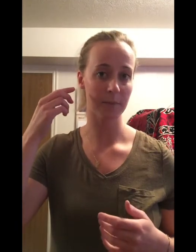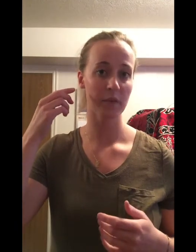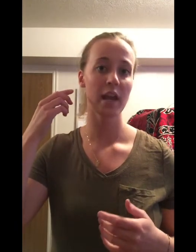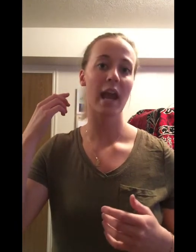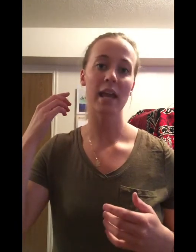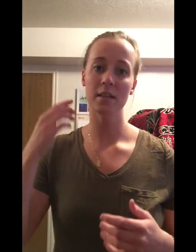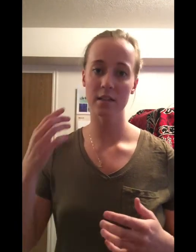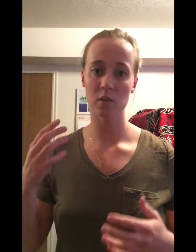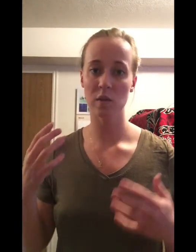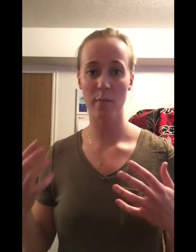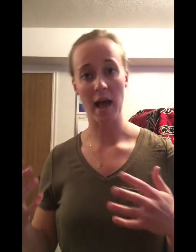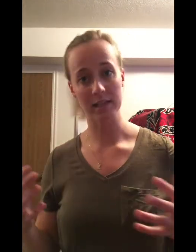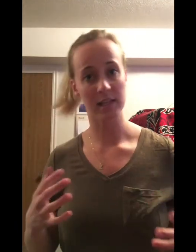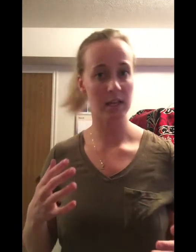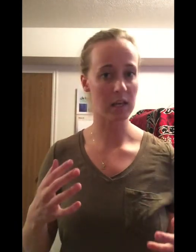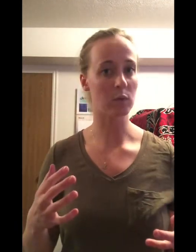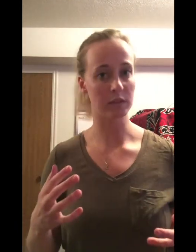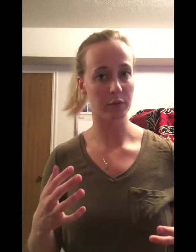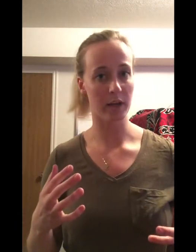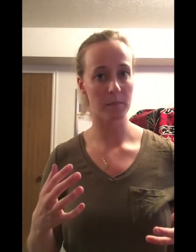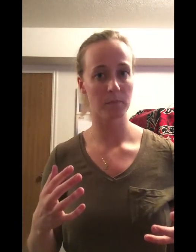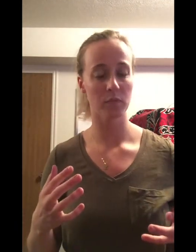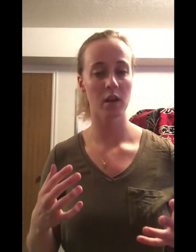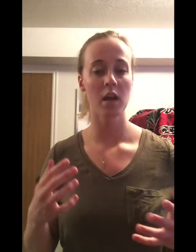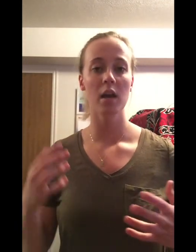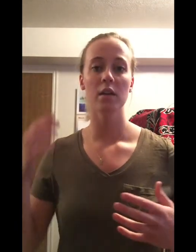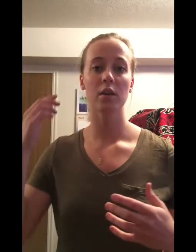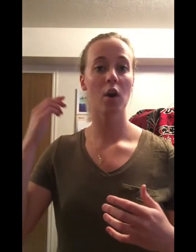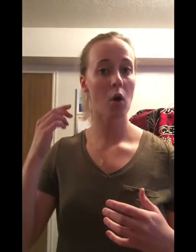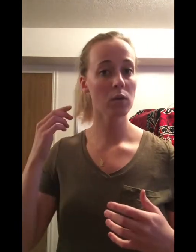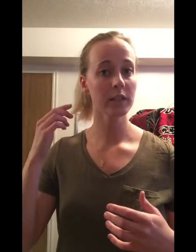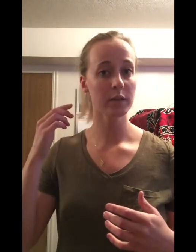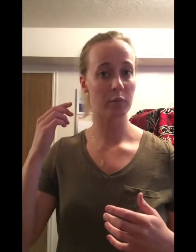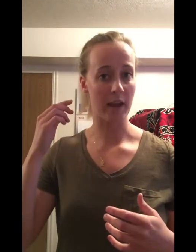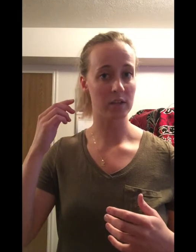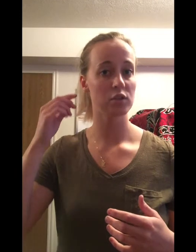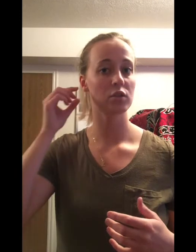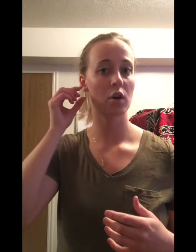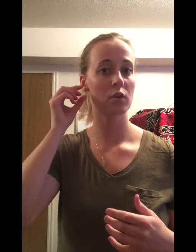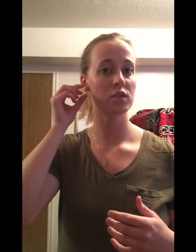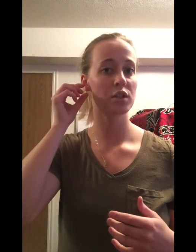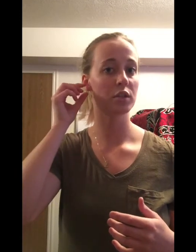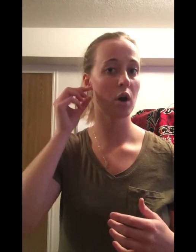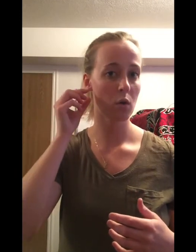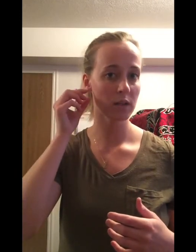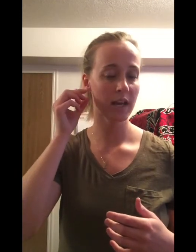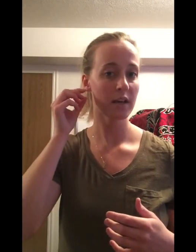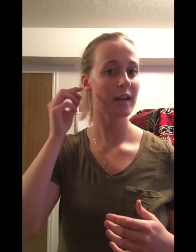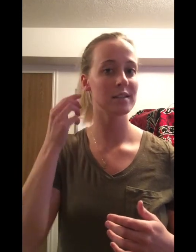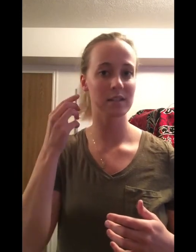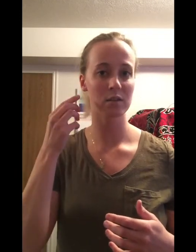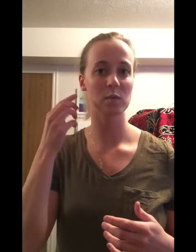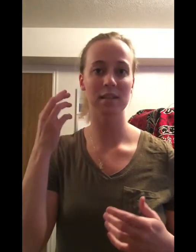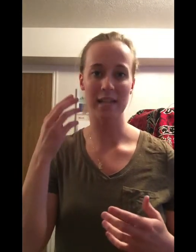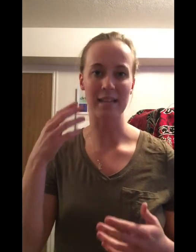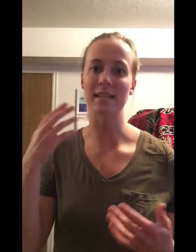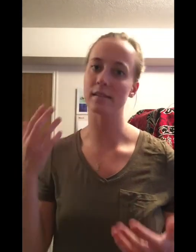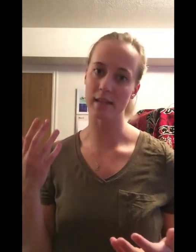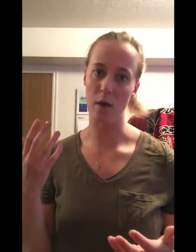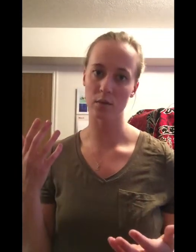and it deals with balance and equilibrium. The cochlear branch goes to your cochlea and deals with detecting sound.